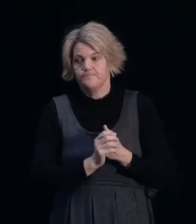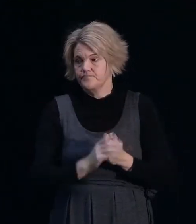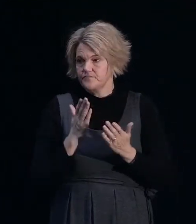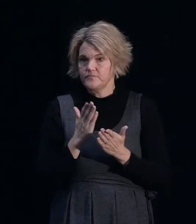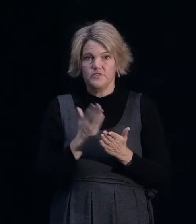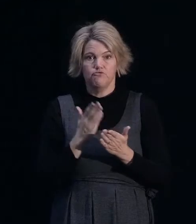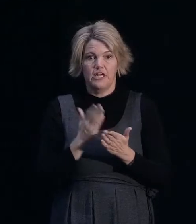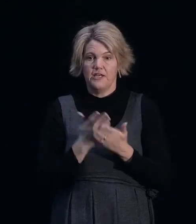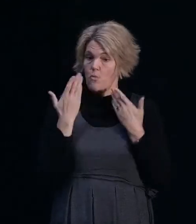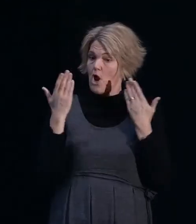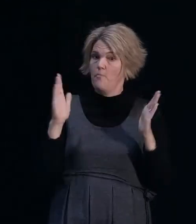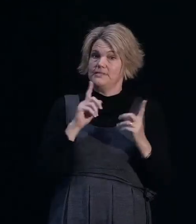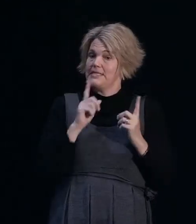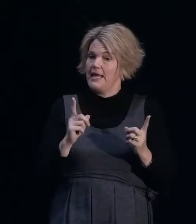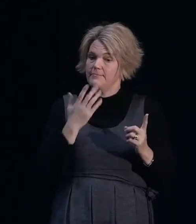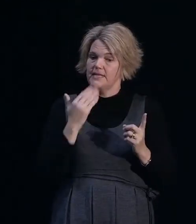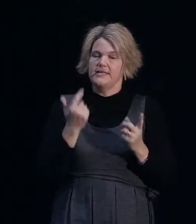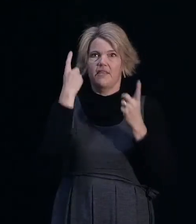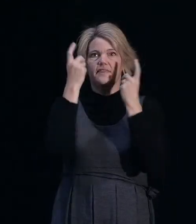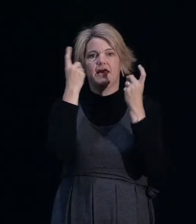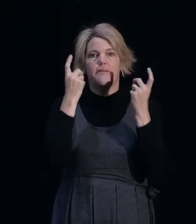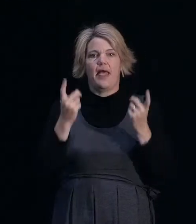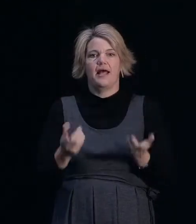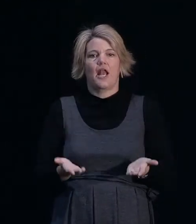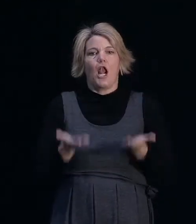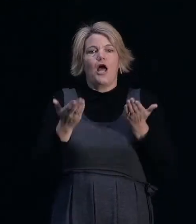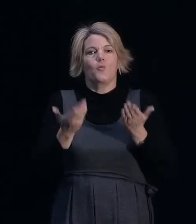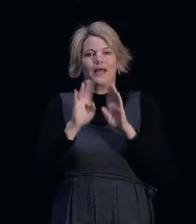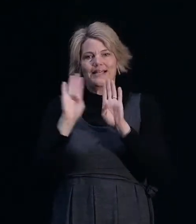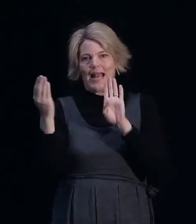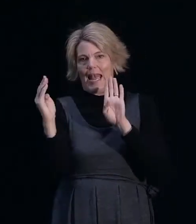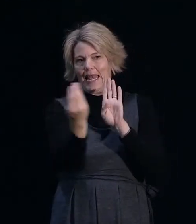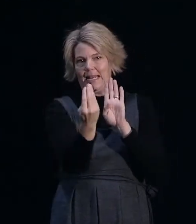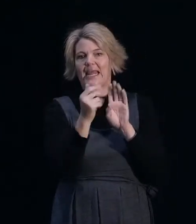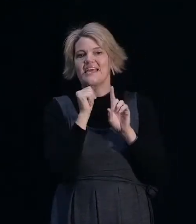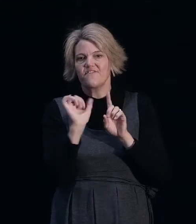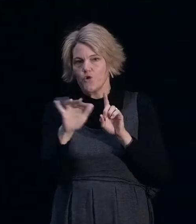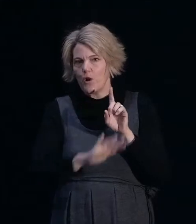encouraging people to think about lightweight claddings if you're in those areas that are prone to liquefaction.